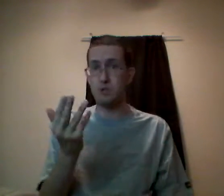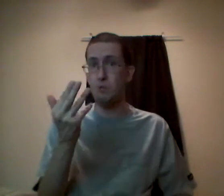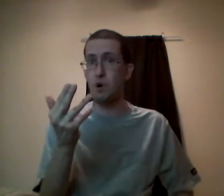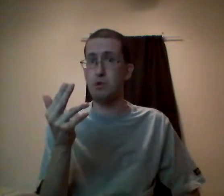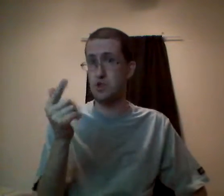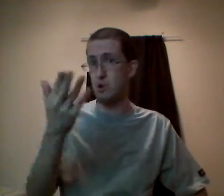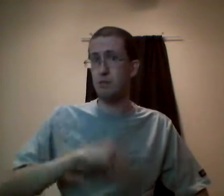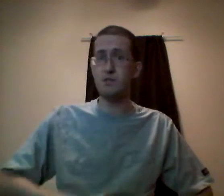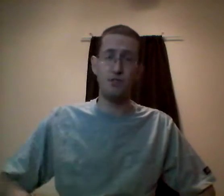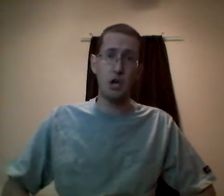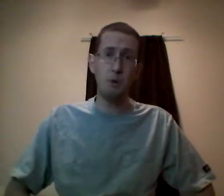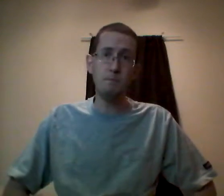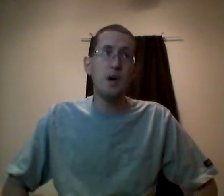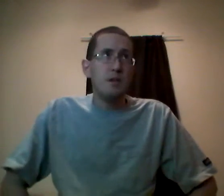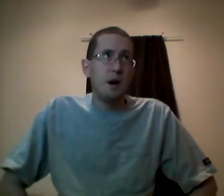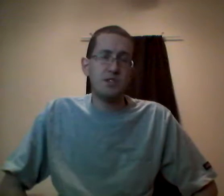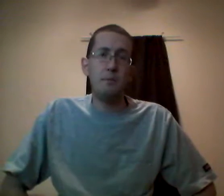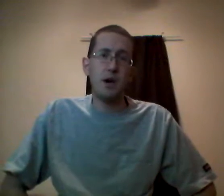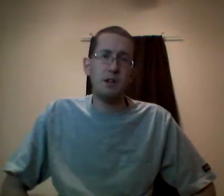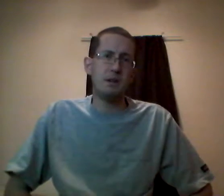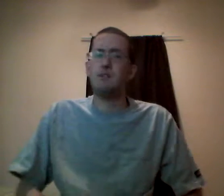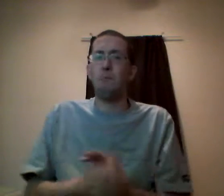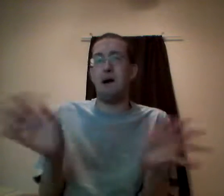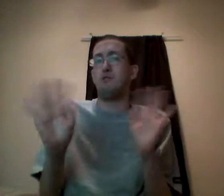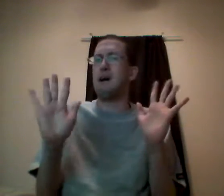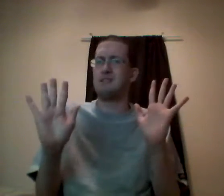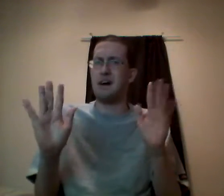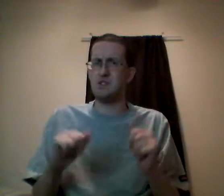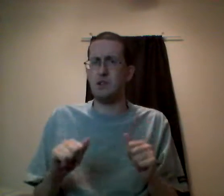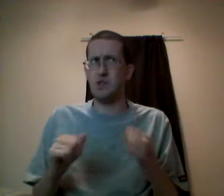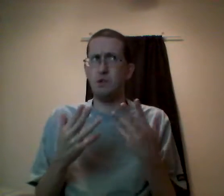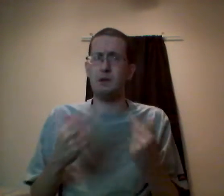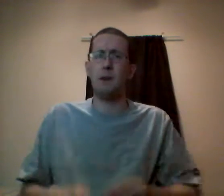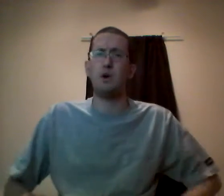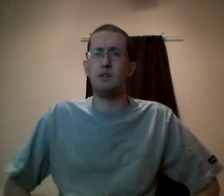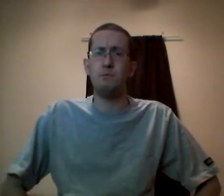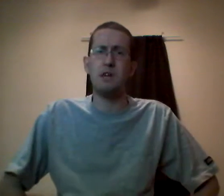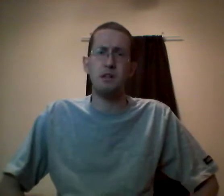through Super Mario Bros. 2 on a previous video that was copyright claimed. And I didn't even bother monetizing it because I knew it would be copyright claimed immediately.